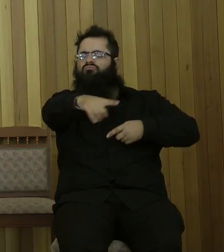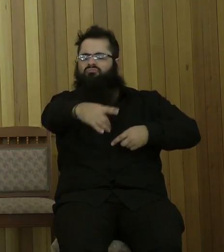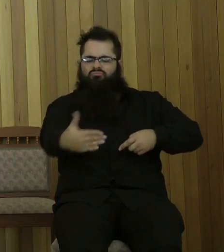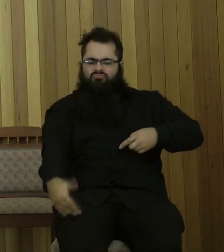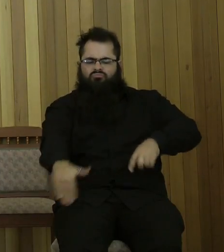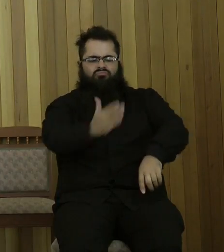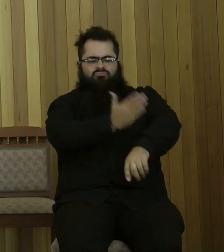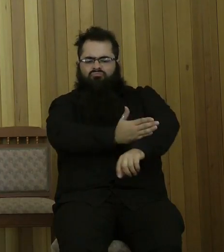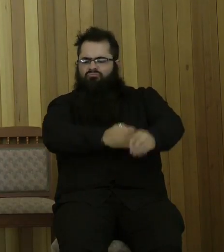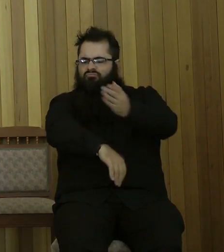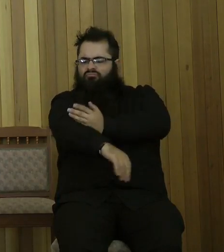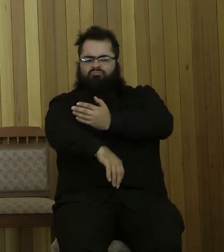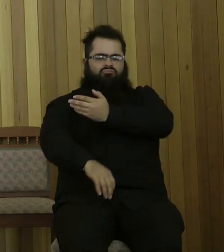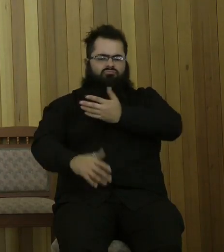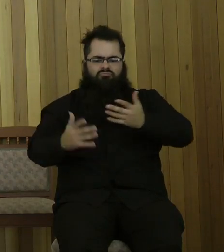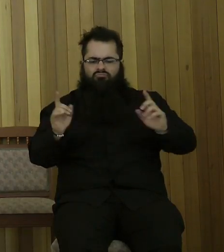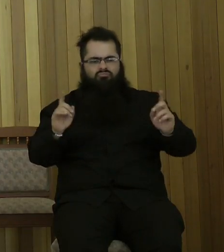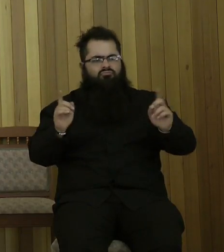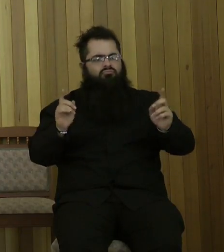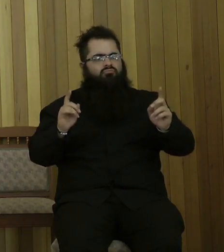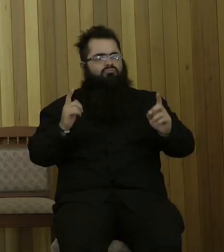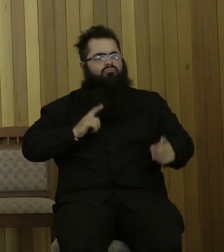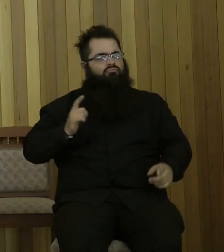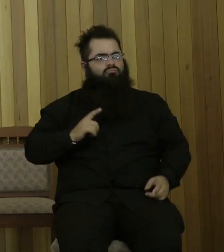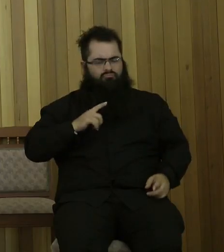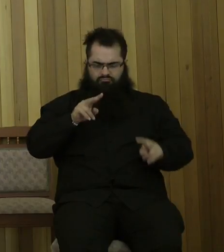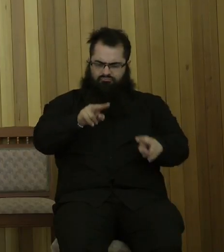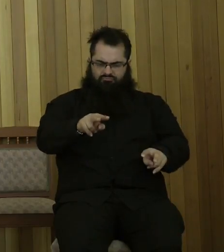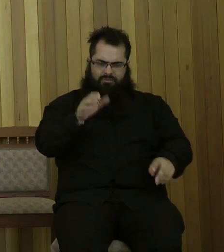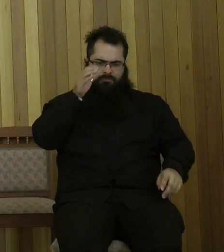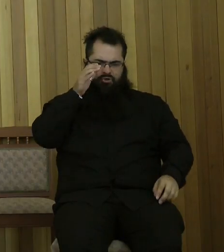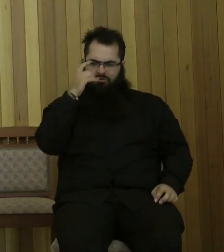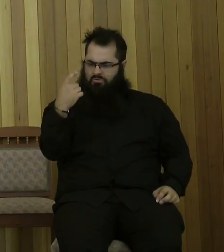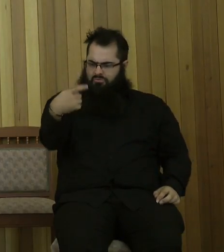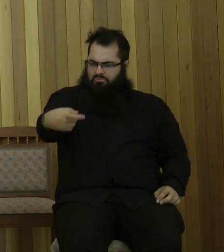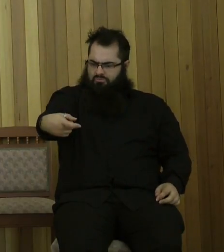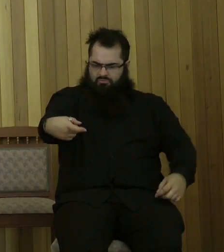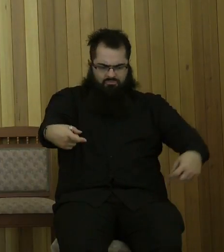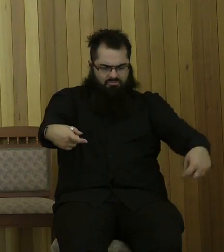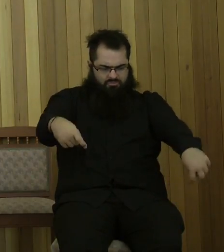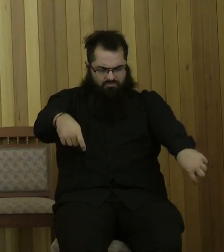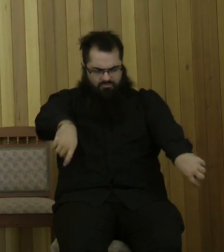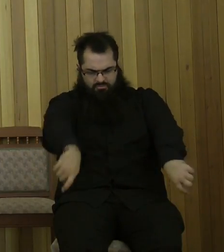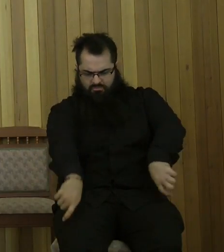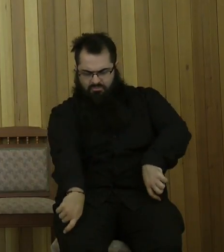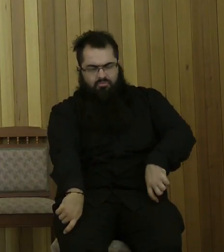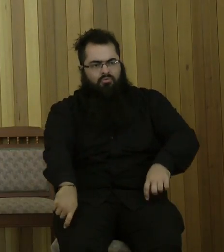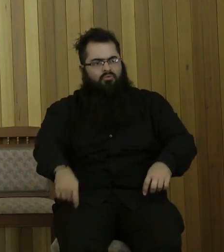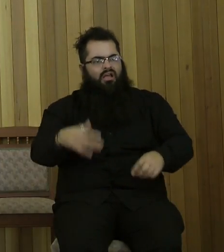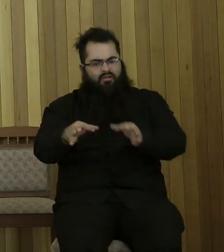What would any kid say when he sees pictures of children with their hooks for hands and peg legs for legs? And she said to